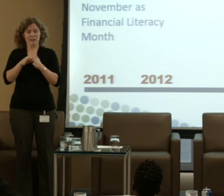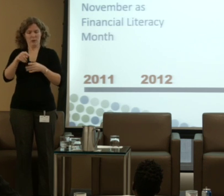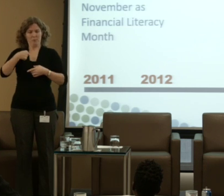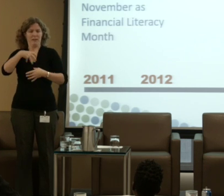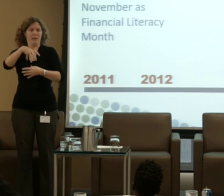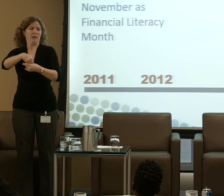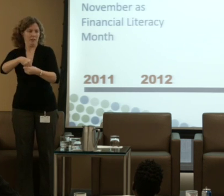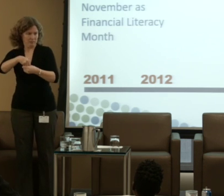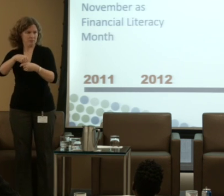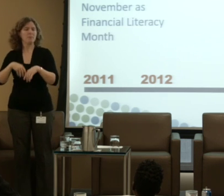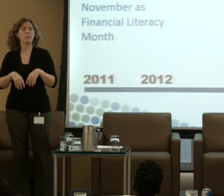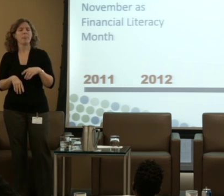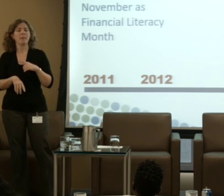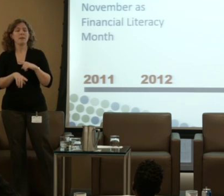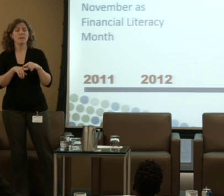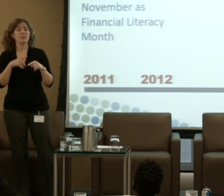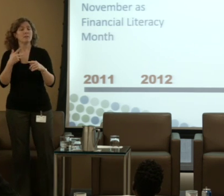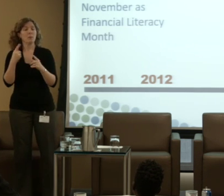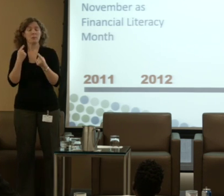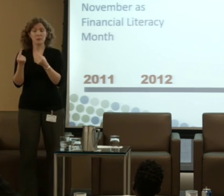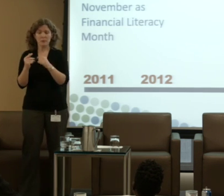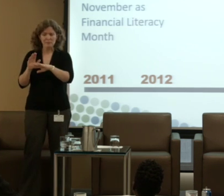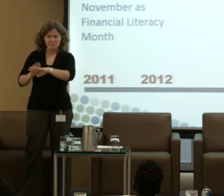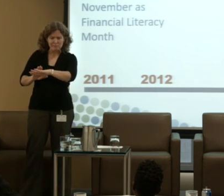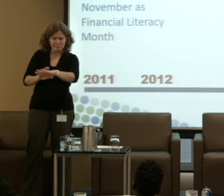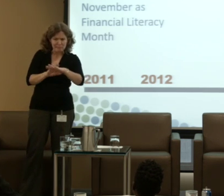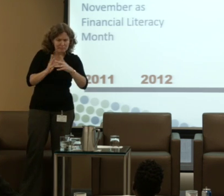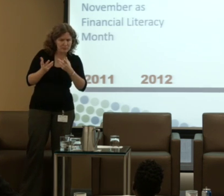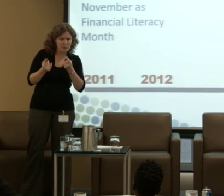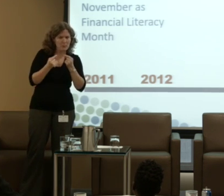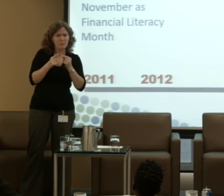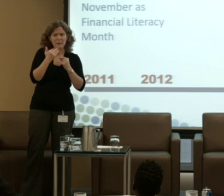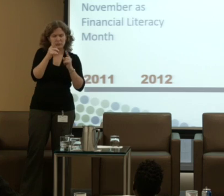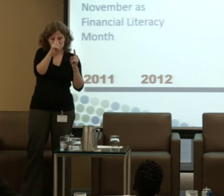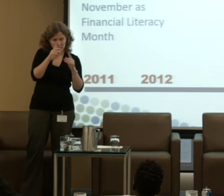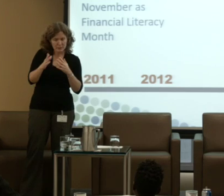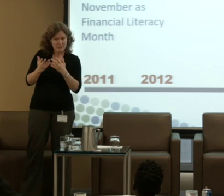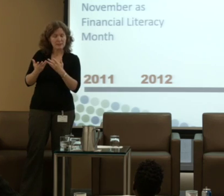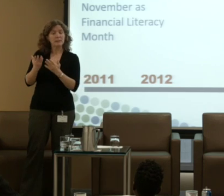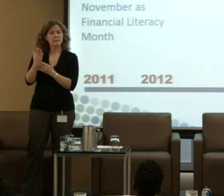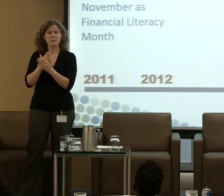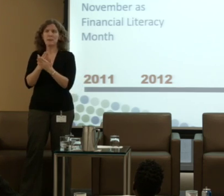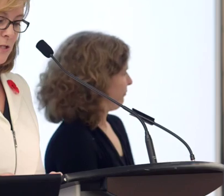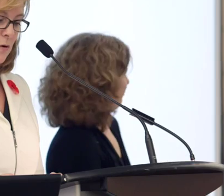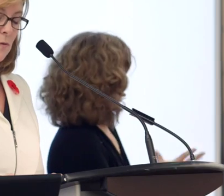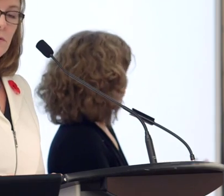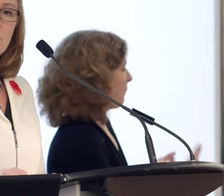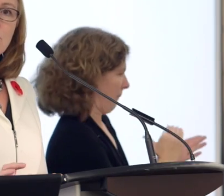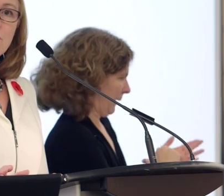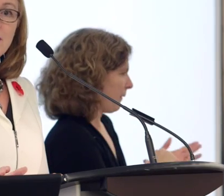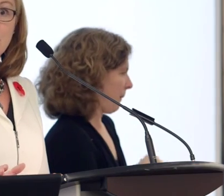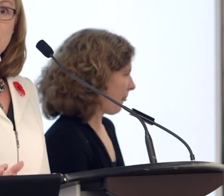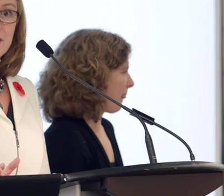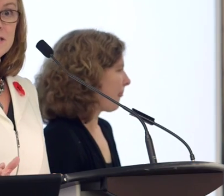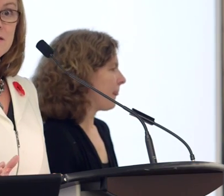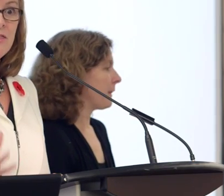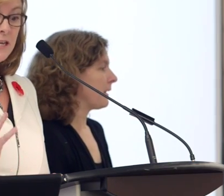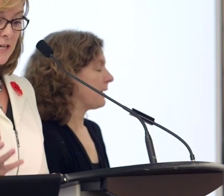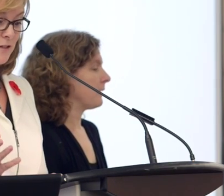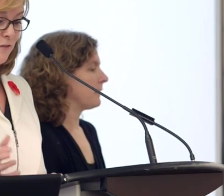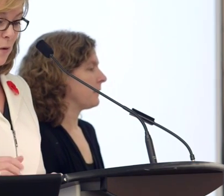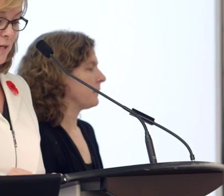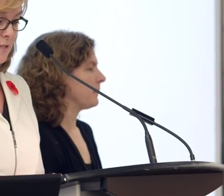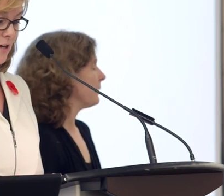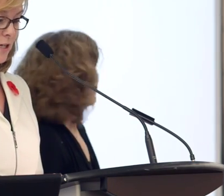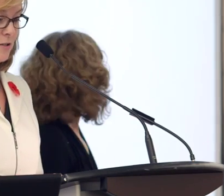Agency of Canada consulted widely to develop the strategy and heard some really important messages. So, what I heard was